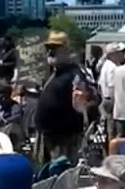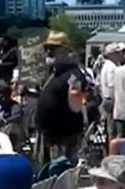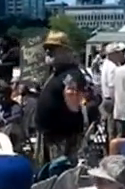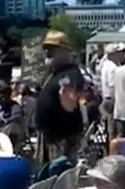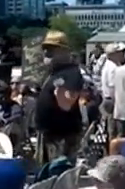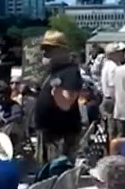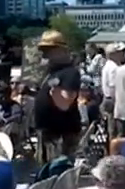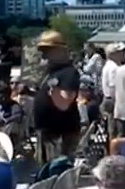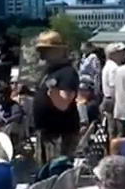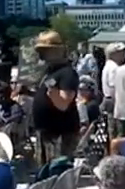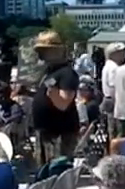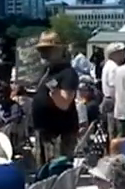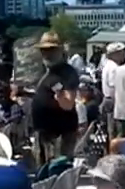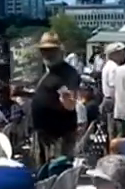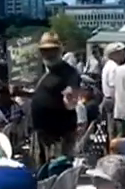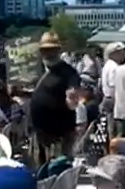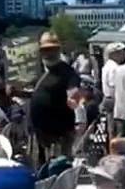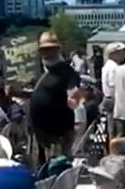Our Embarrassing Mayor Tour.